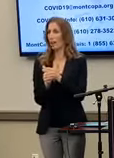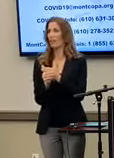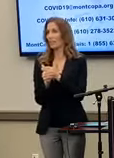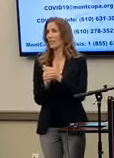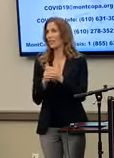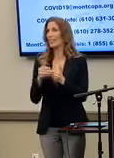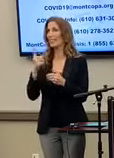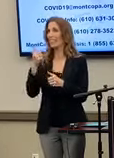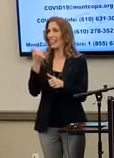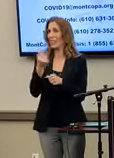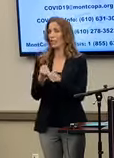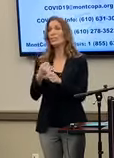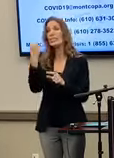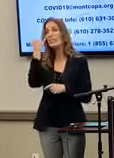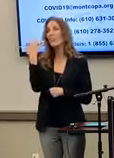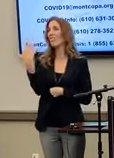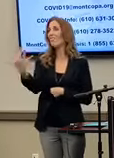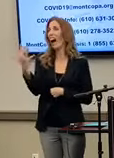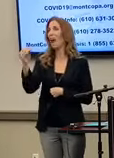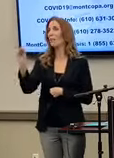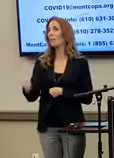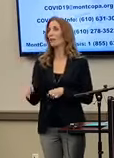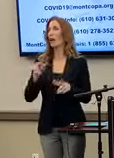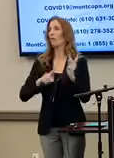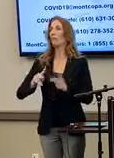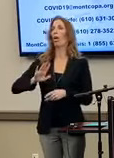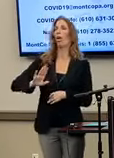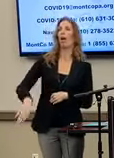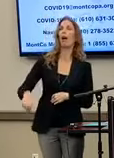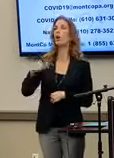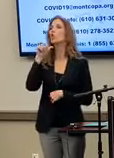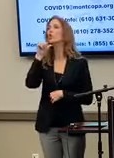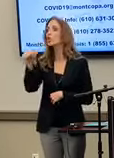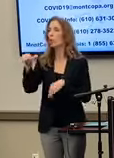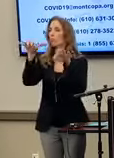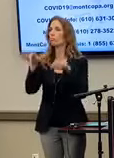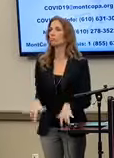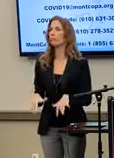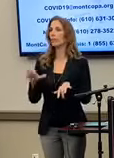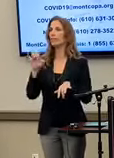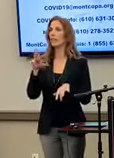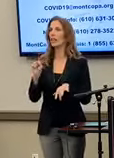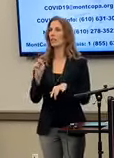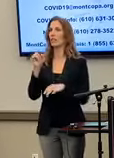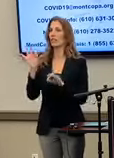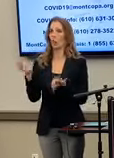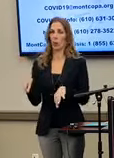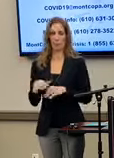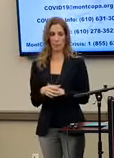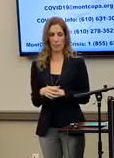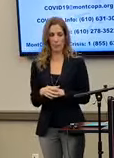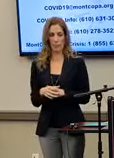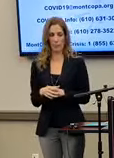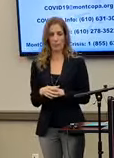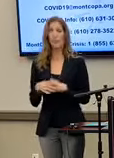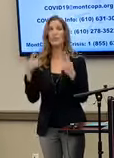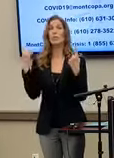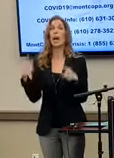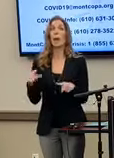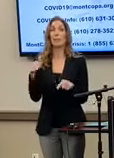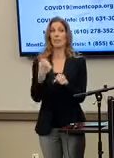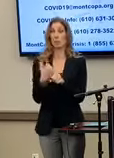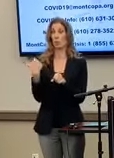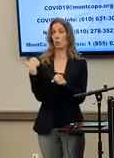that's if only 5% of our households don't complete the Census form. Ten years ago, in